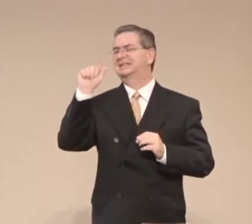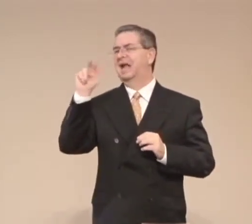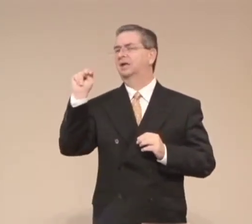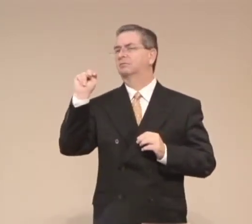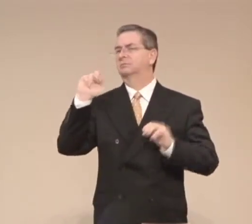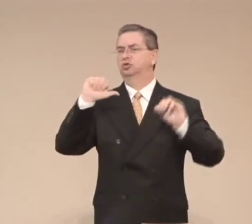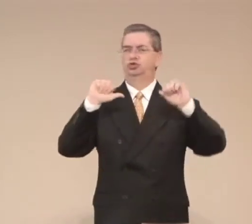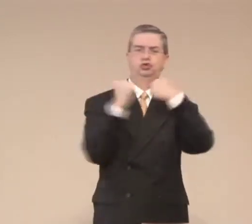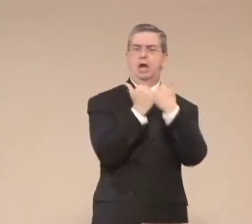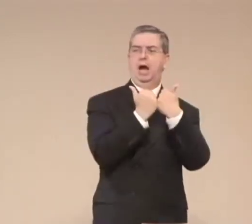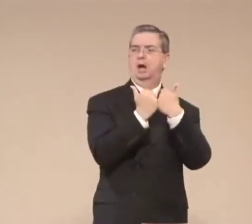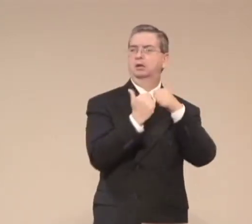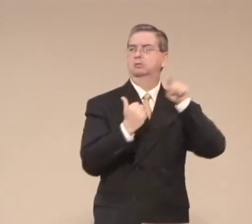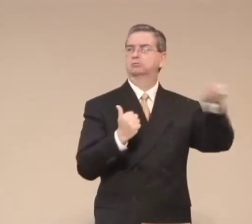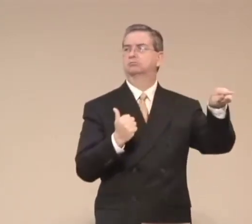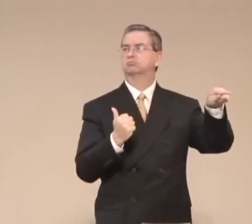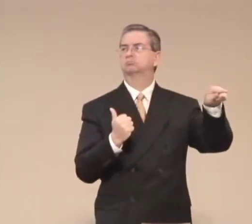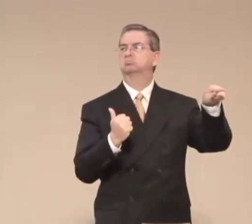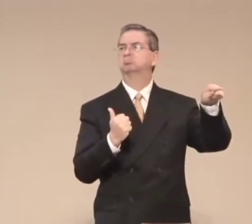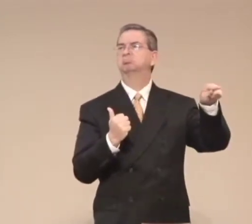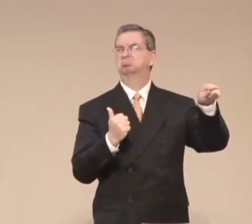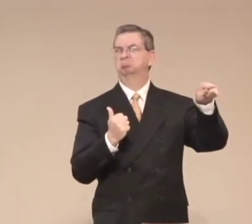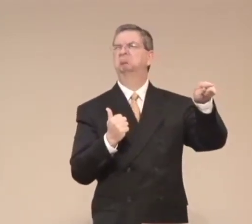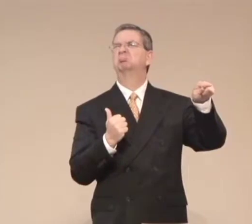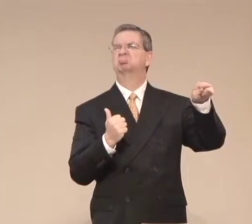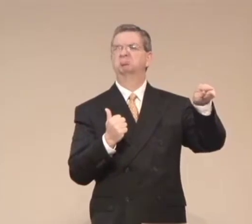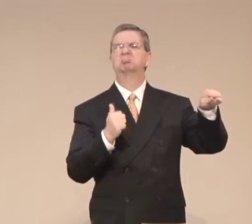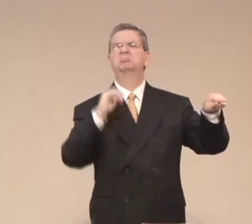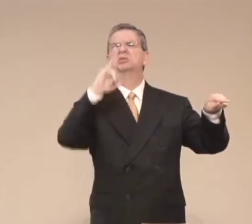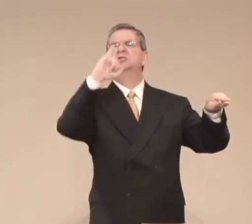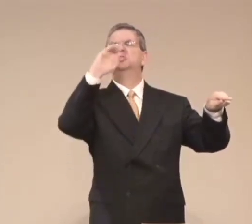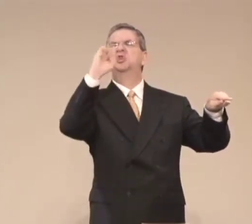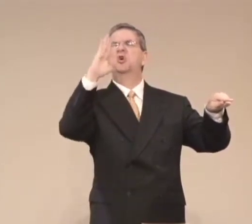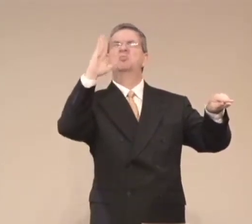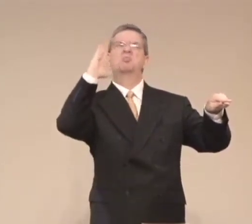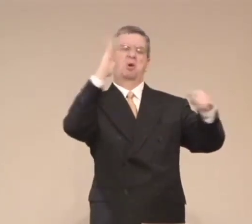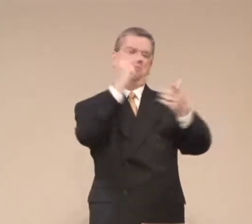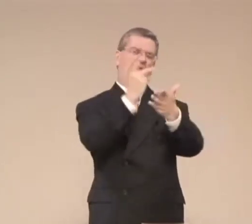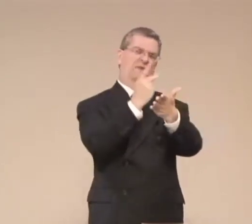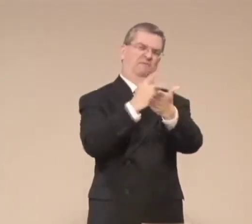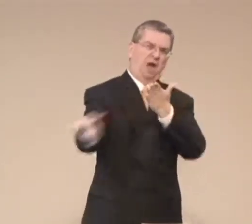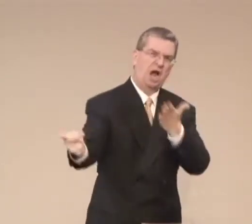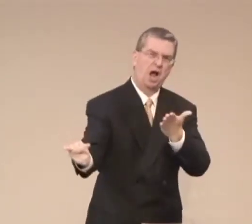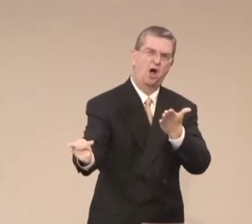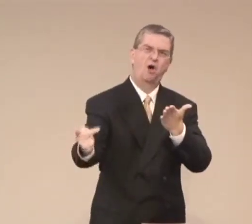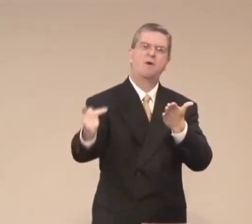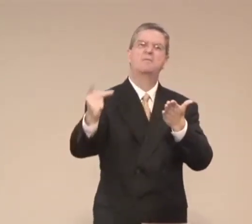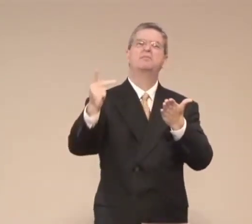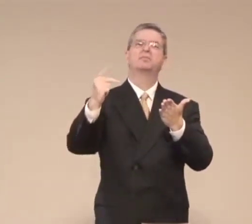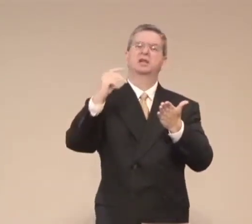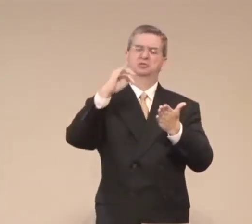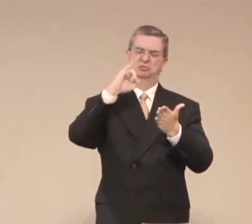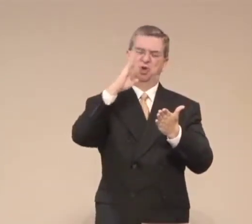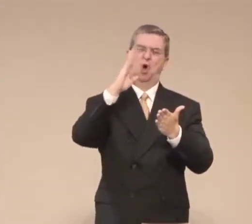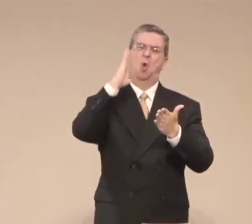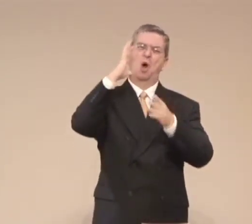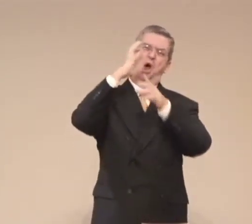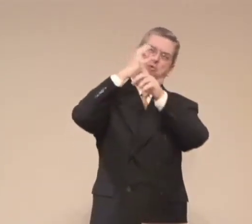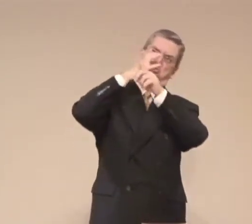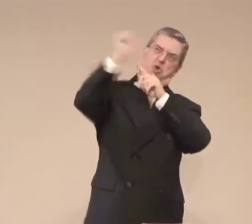Now, we know some stories about how Satan loves to challenge people, lead them into